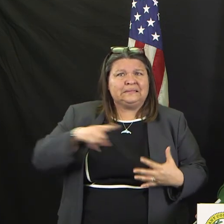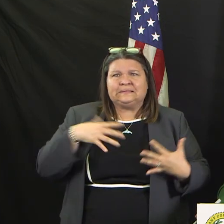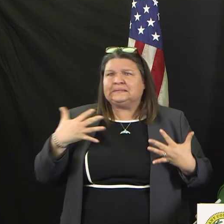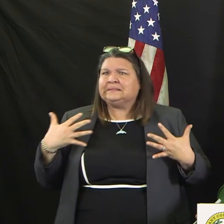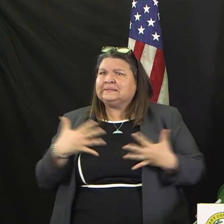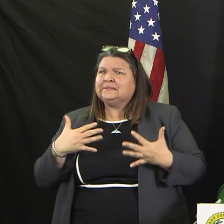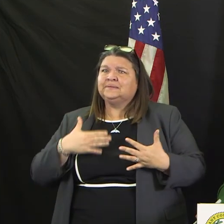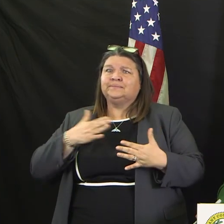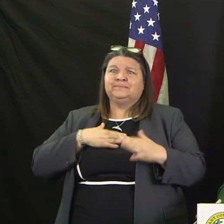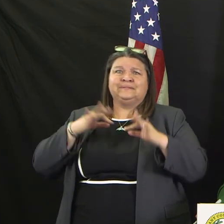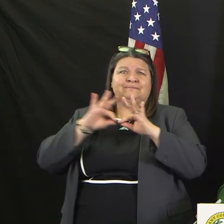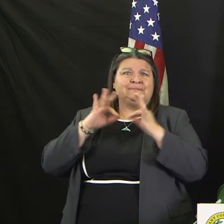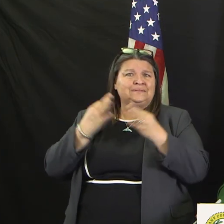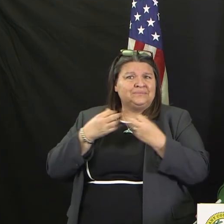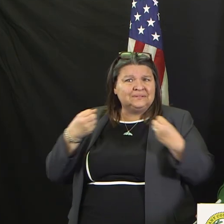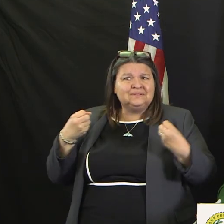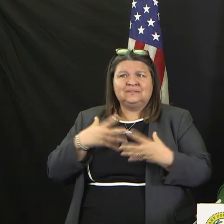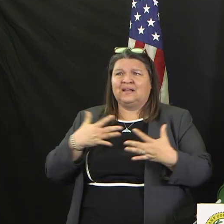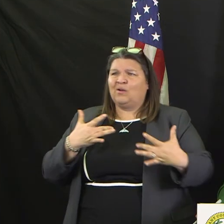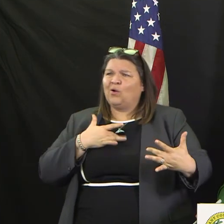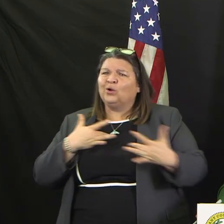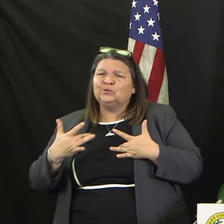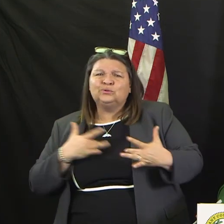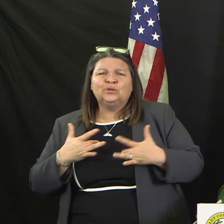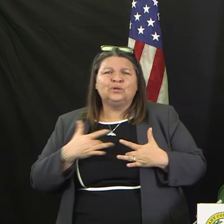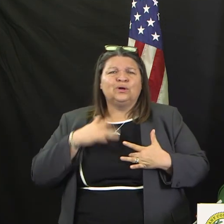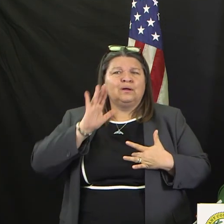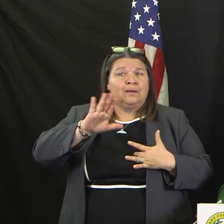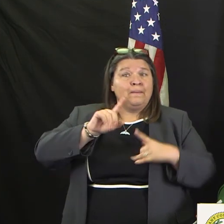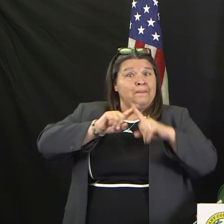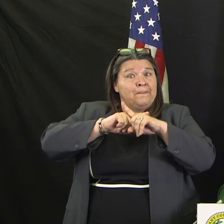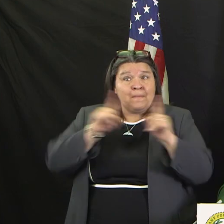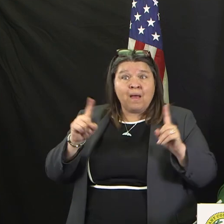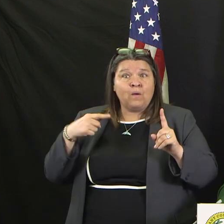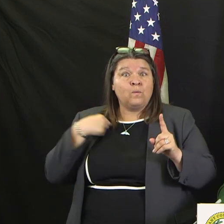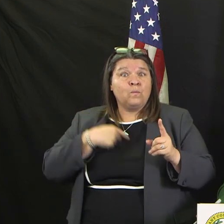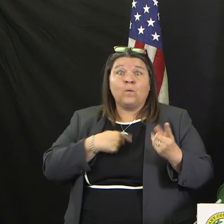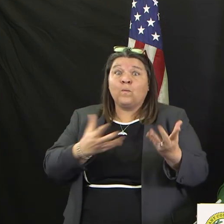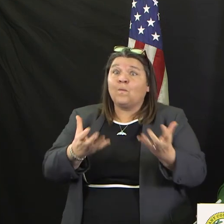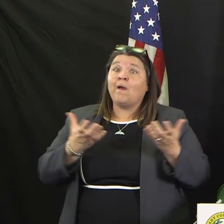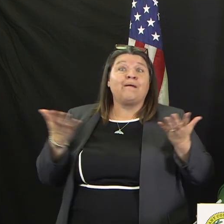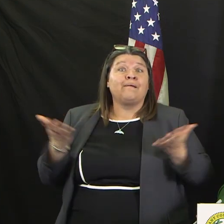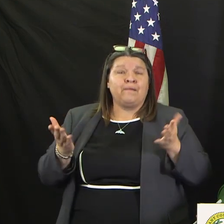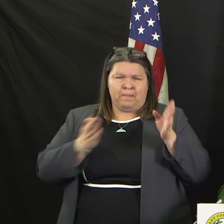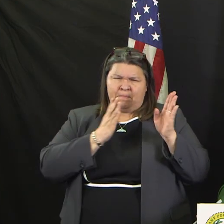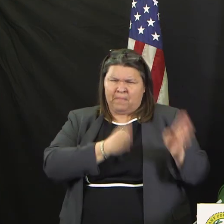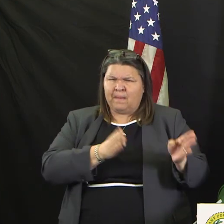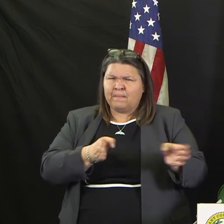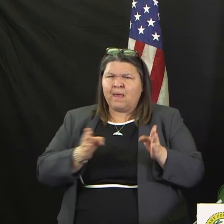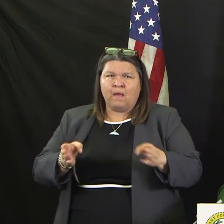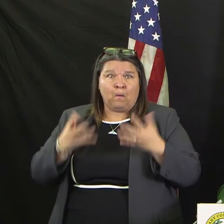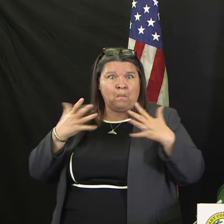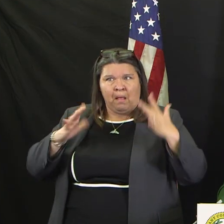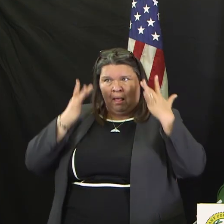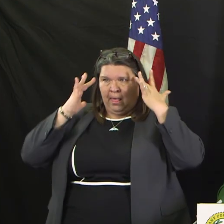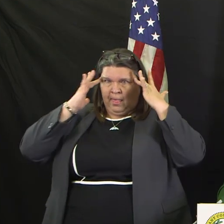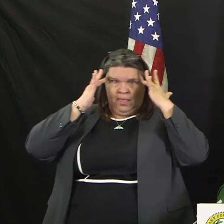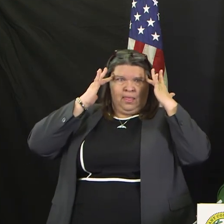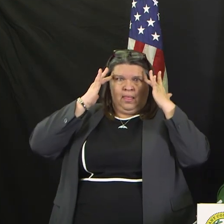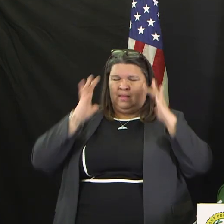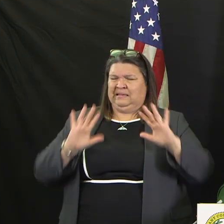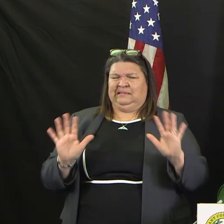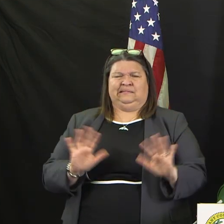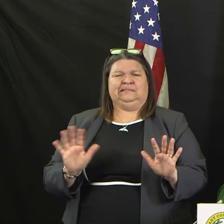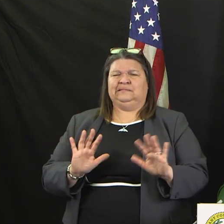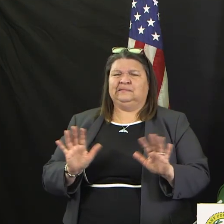scared too. But we want to be prepared and not panicked here. We want you to know that we are working to make